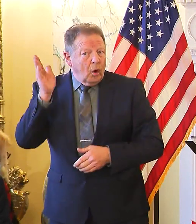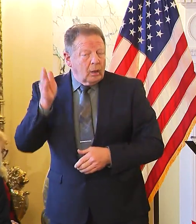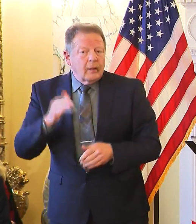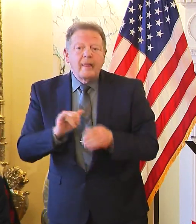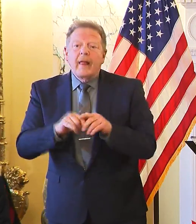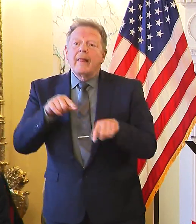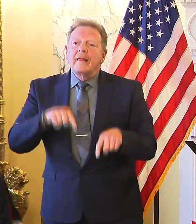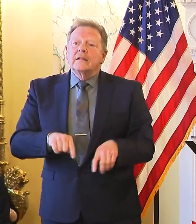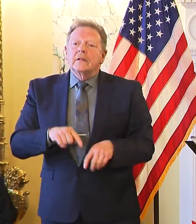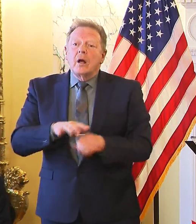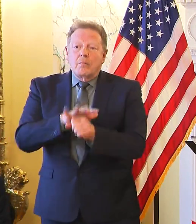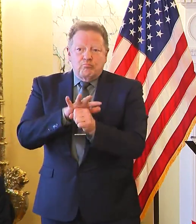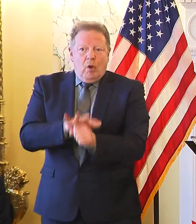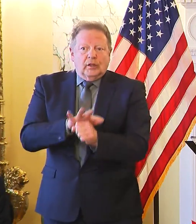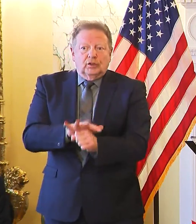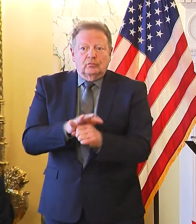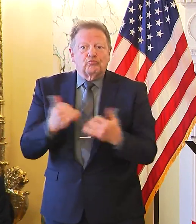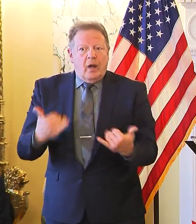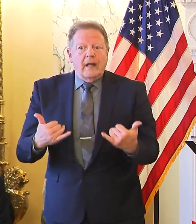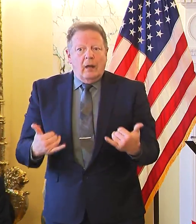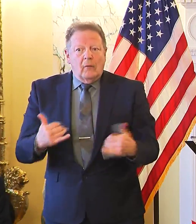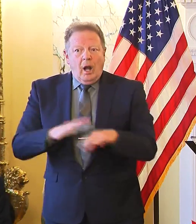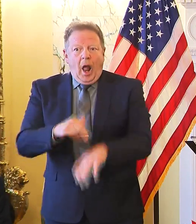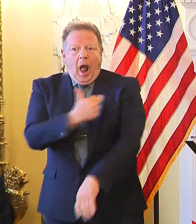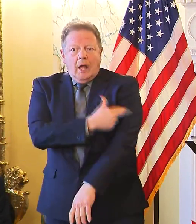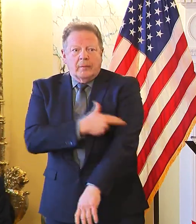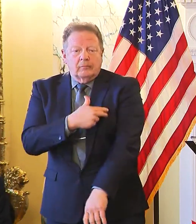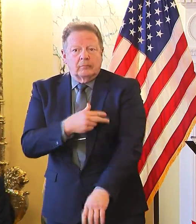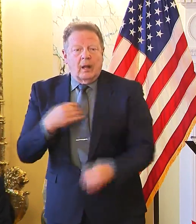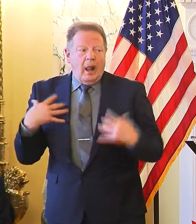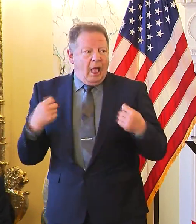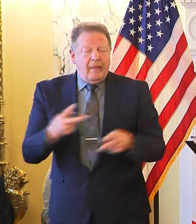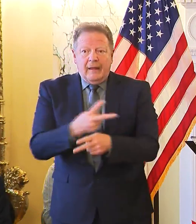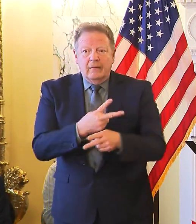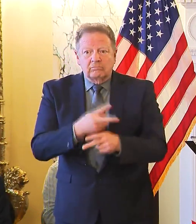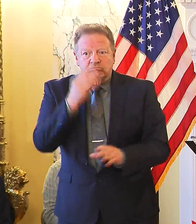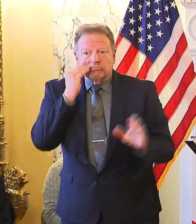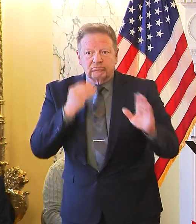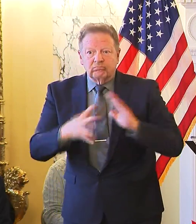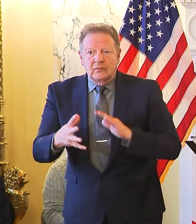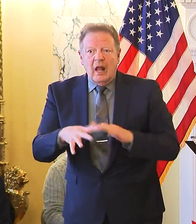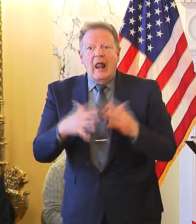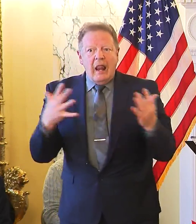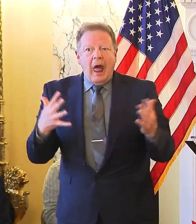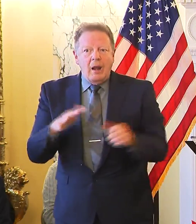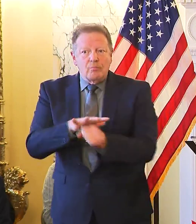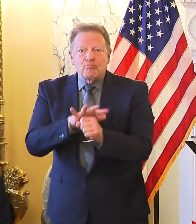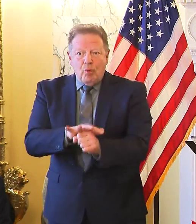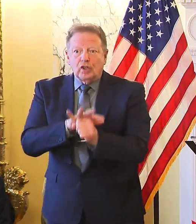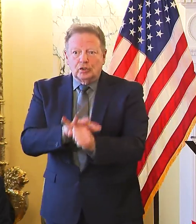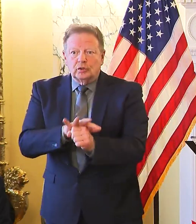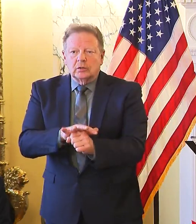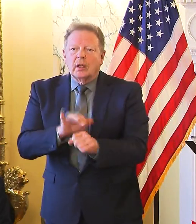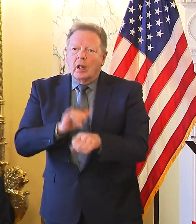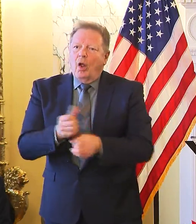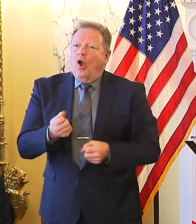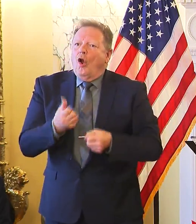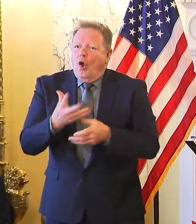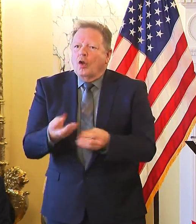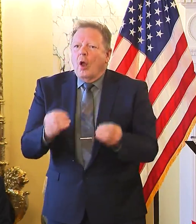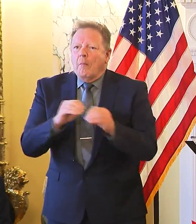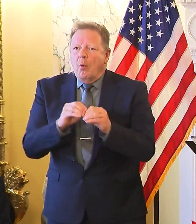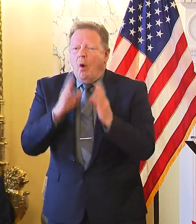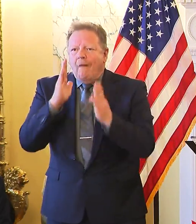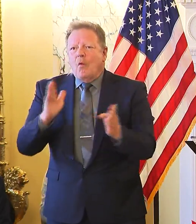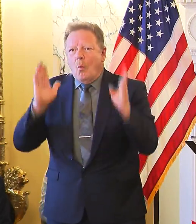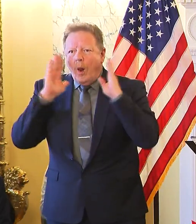There's pressure right now on our hospitals and the health care industry. There's pressure that could cause more pressure